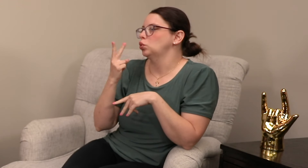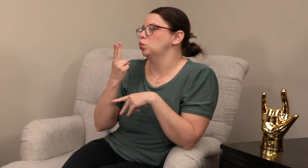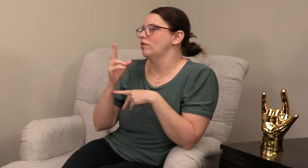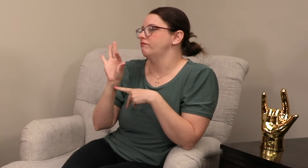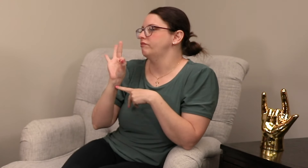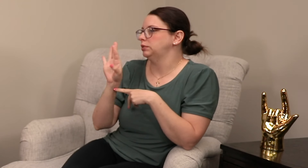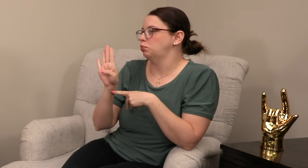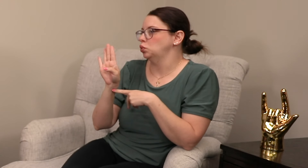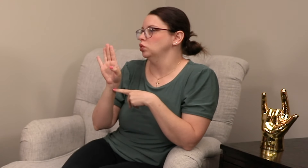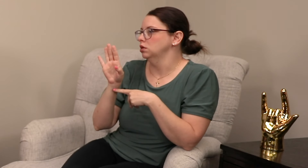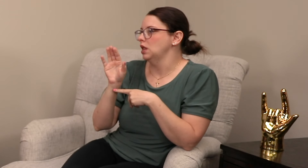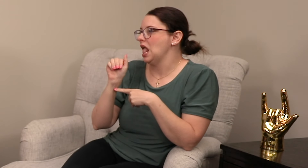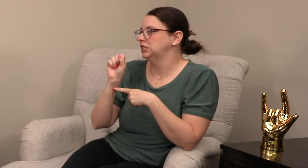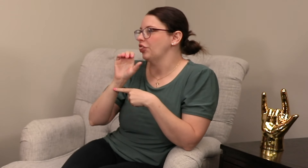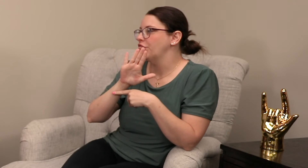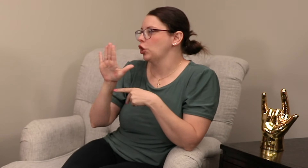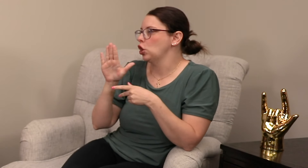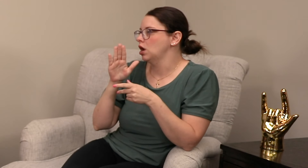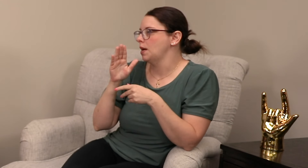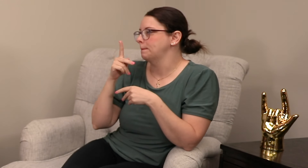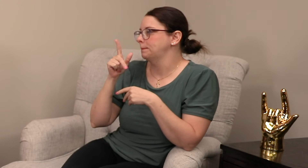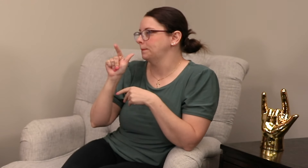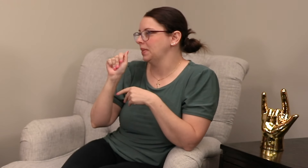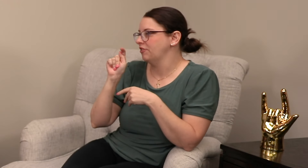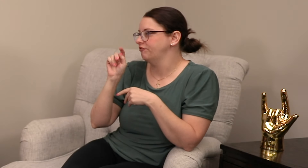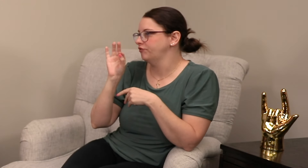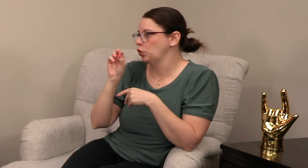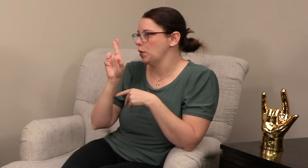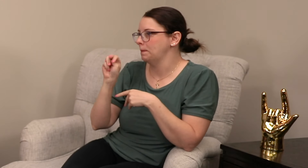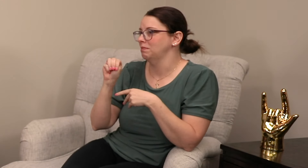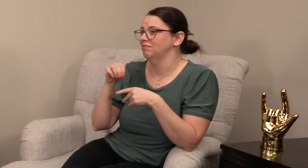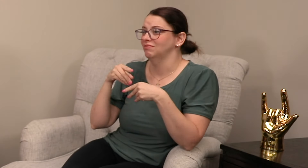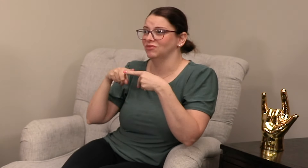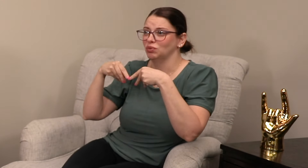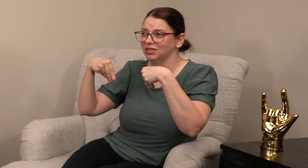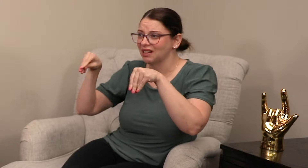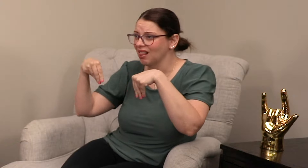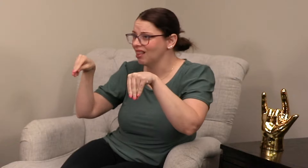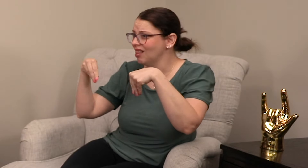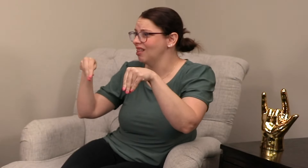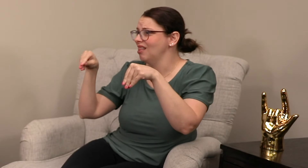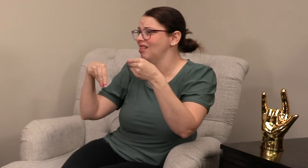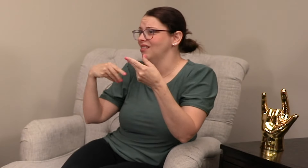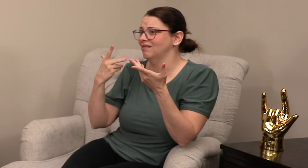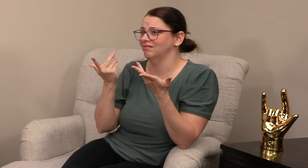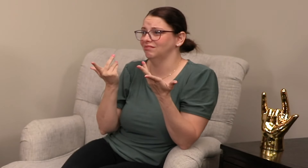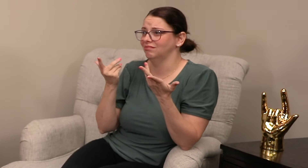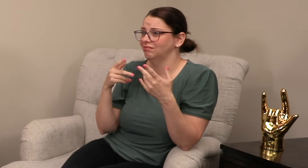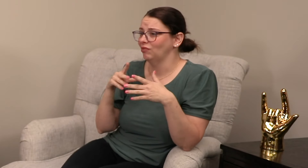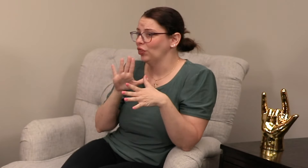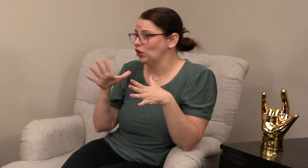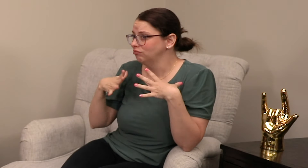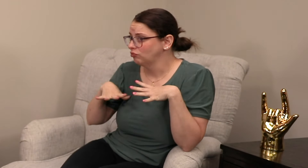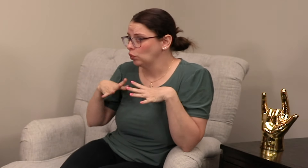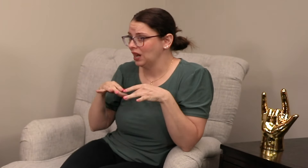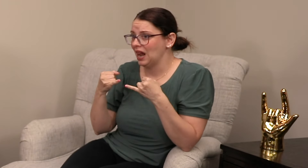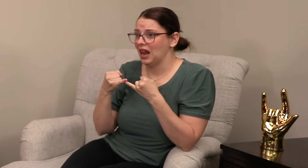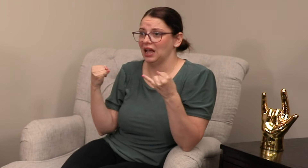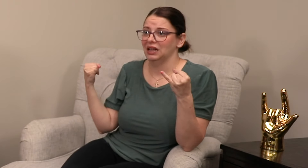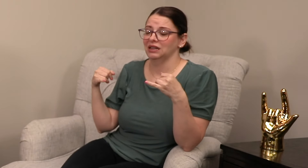people who use Facebook as their platform, just trying to sell like their